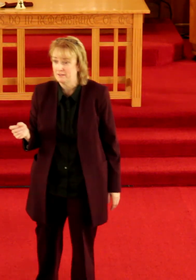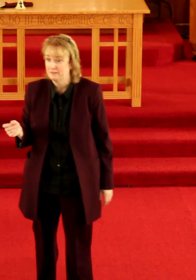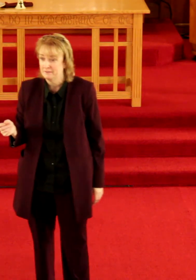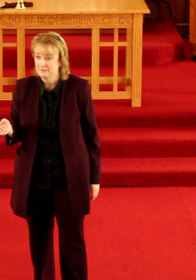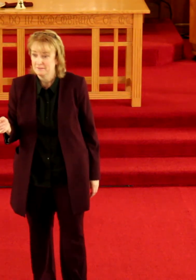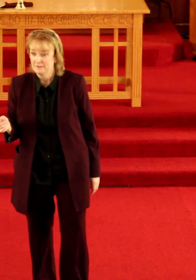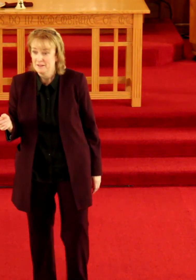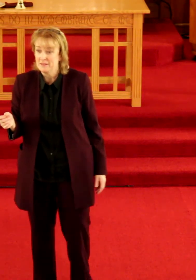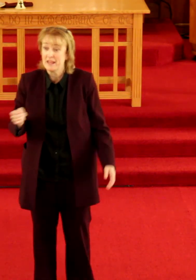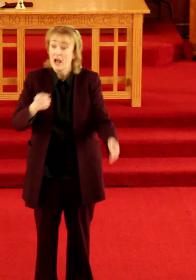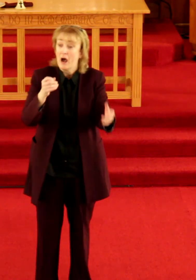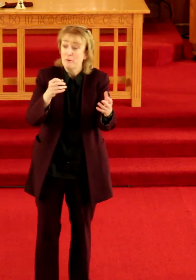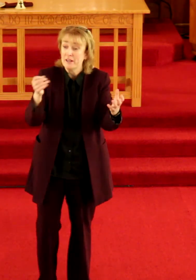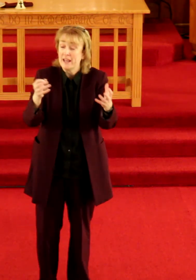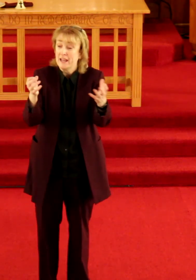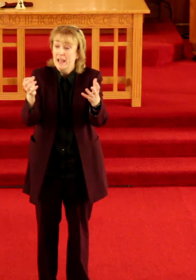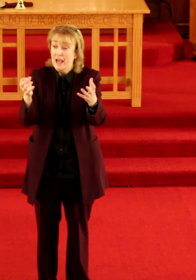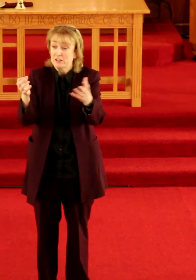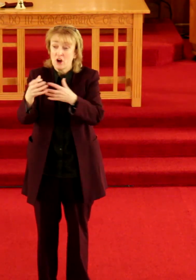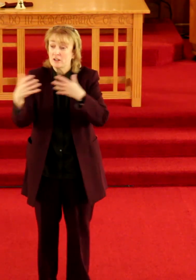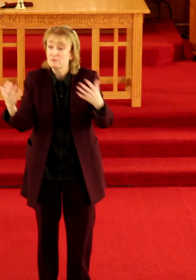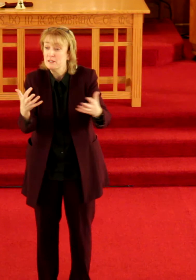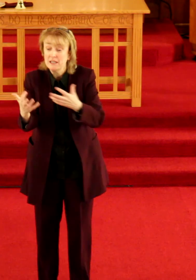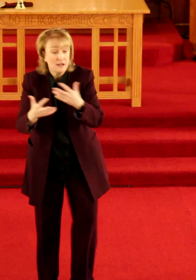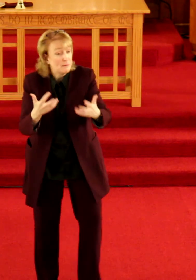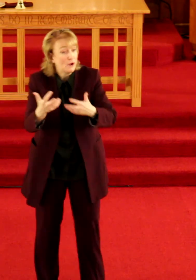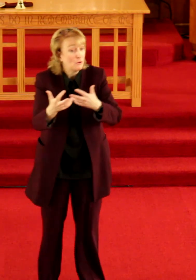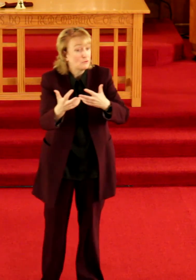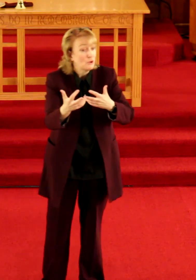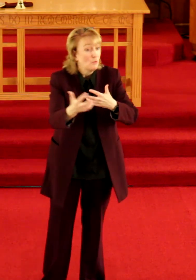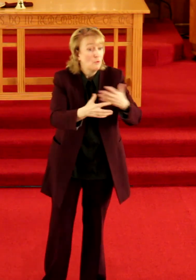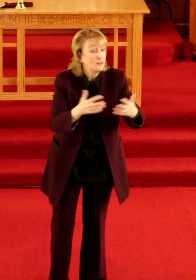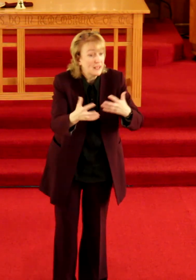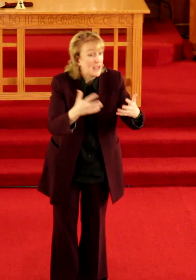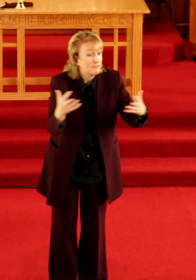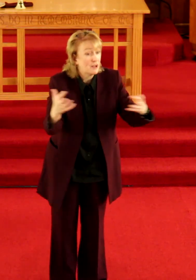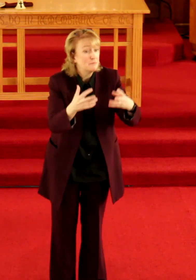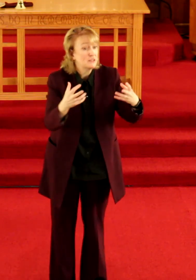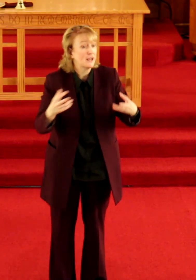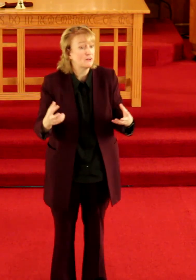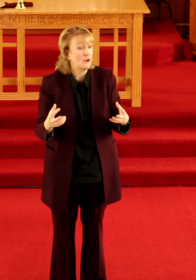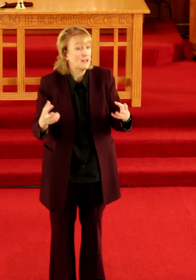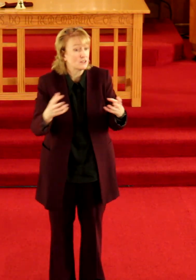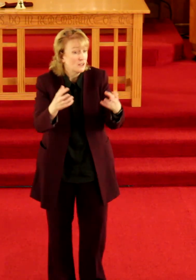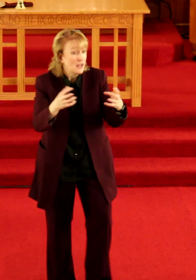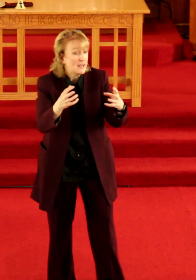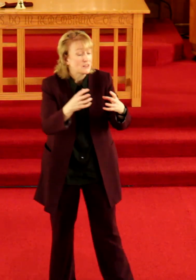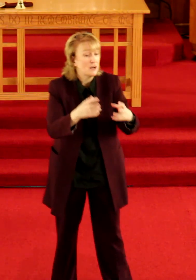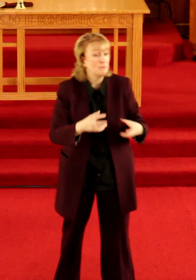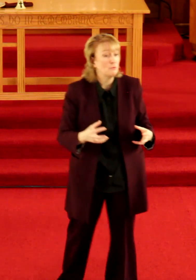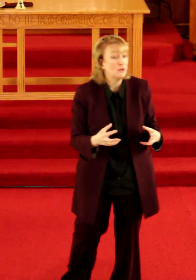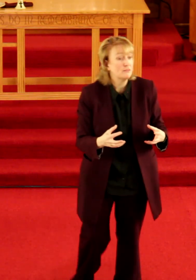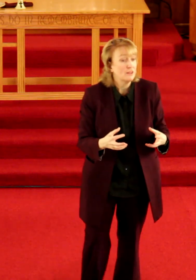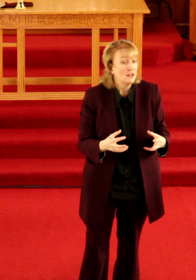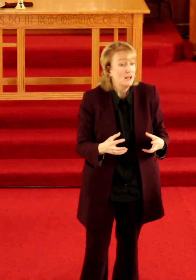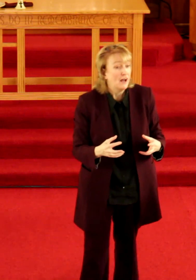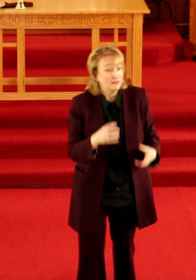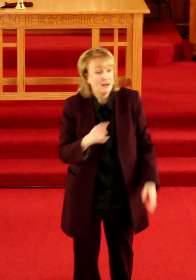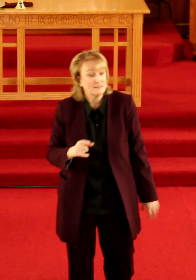they when they talk to me about what they have come together as a as a couple with a lot of